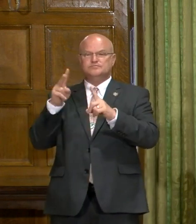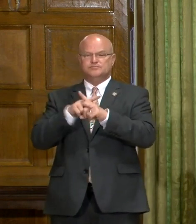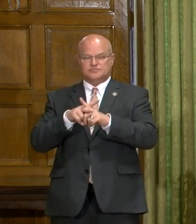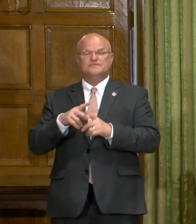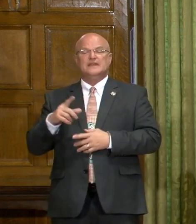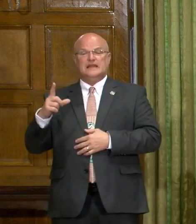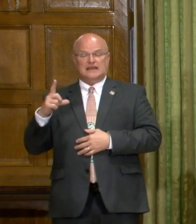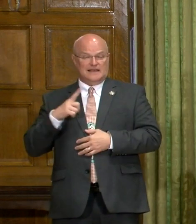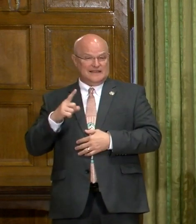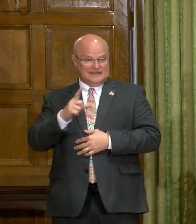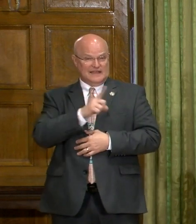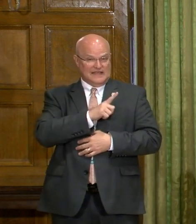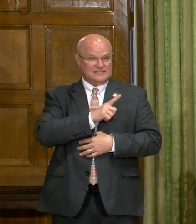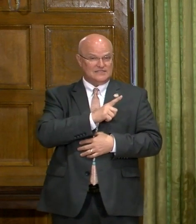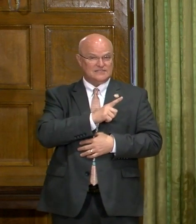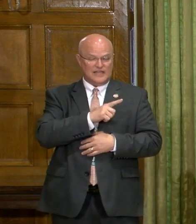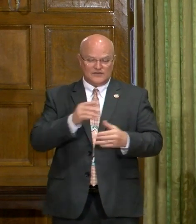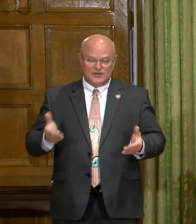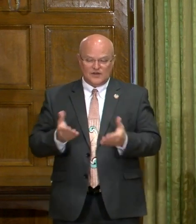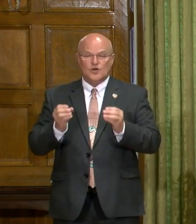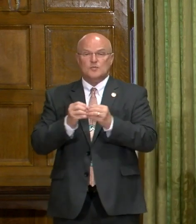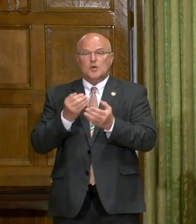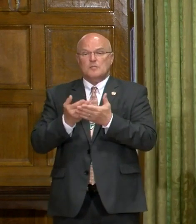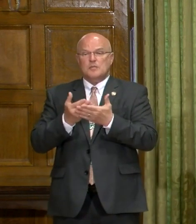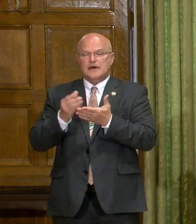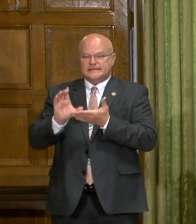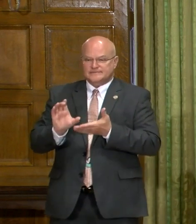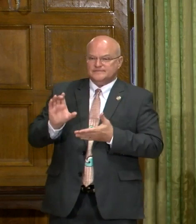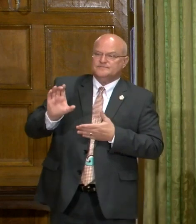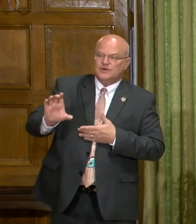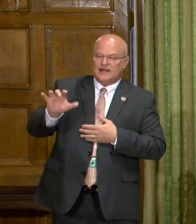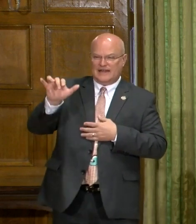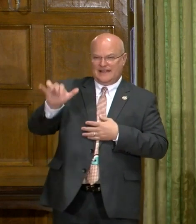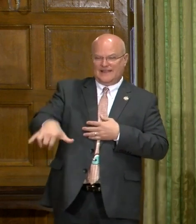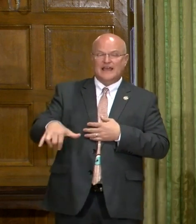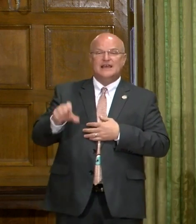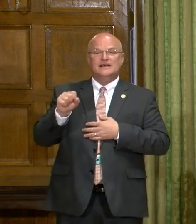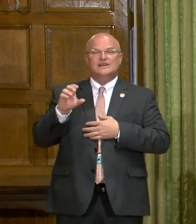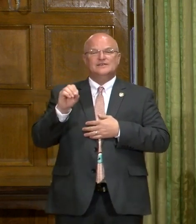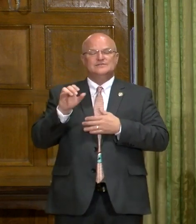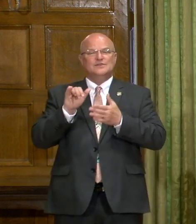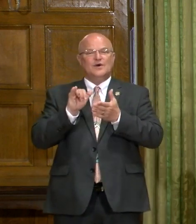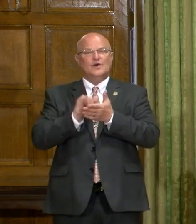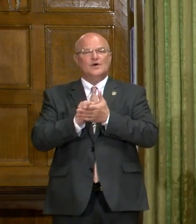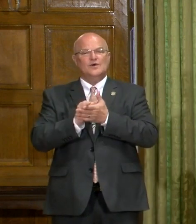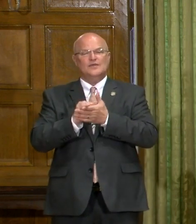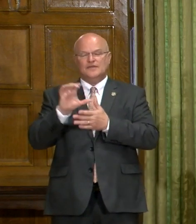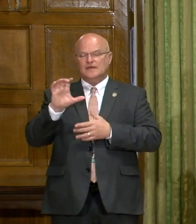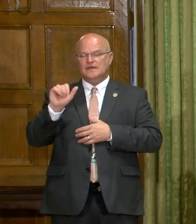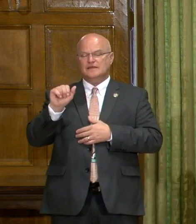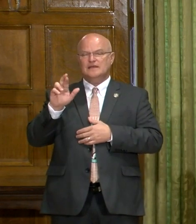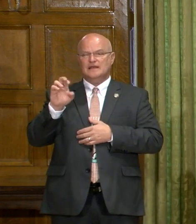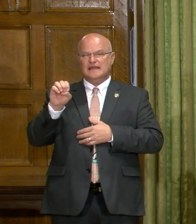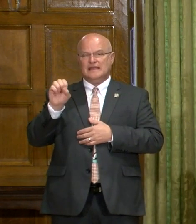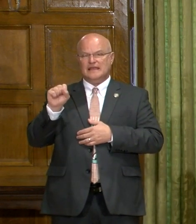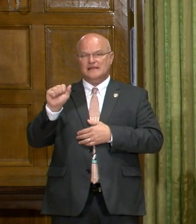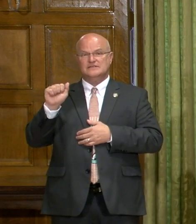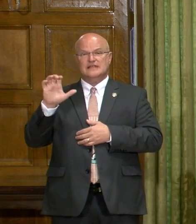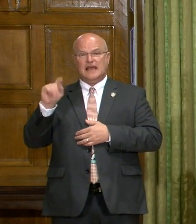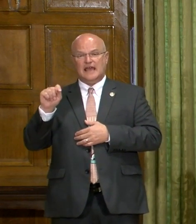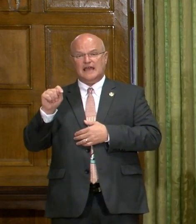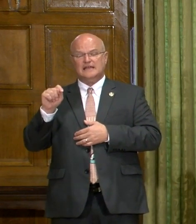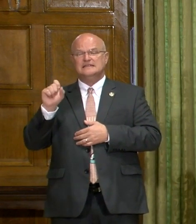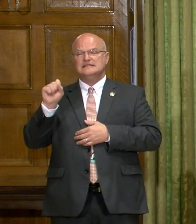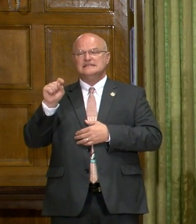legislature encouraged more money to be put into it, and so the CARES Act Steering Group